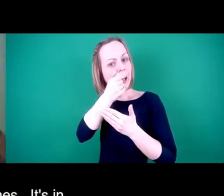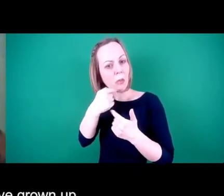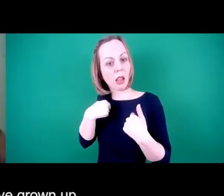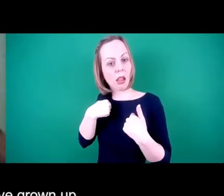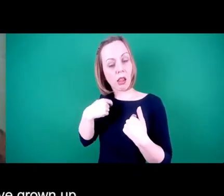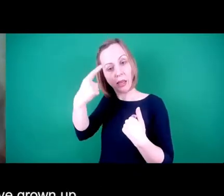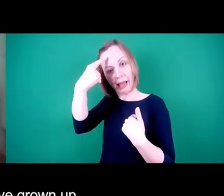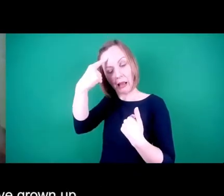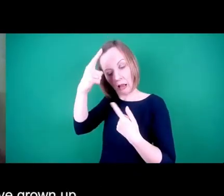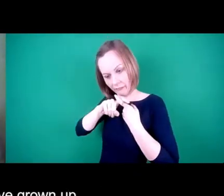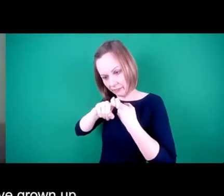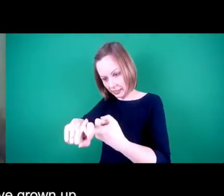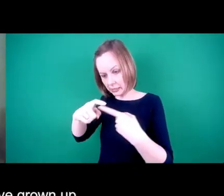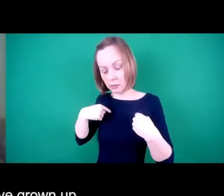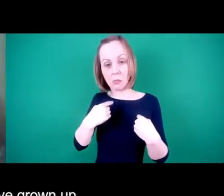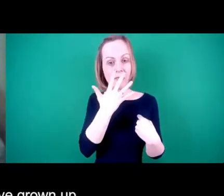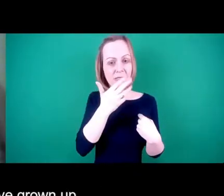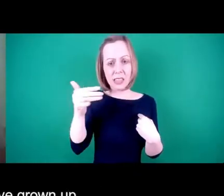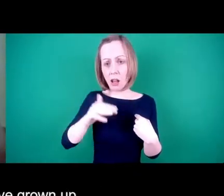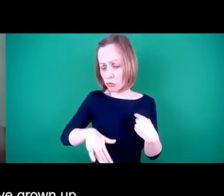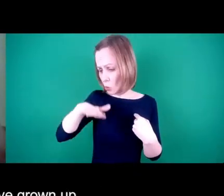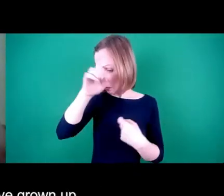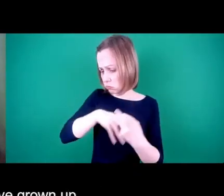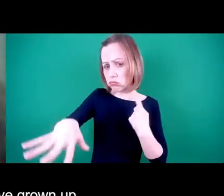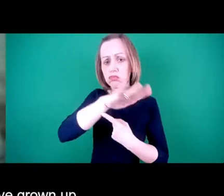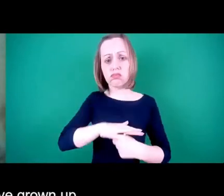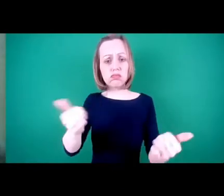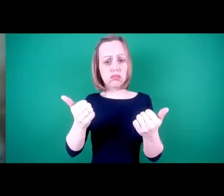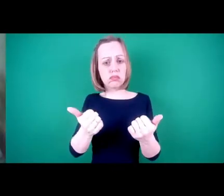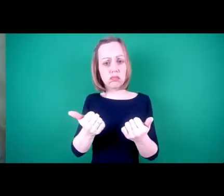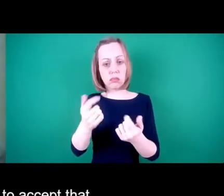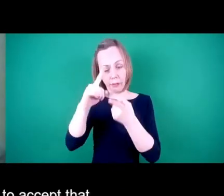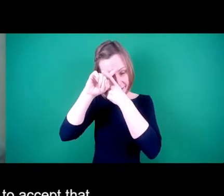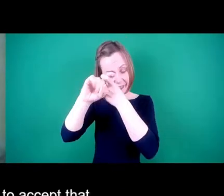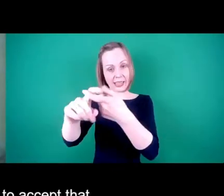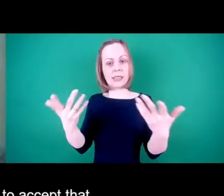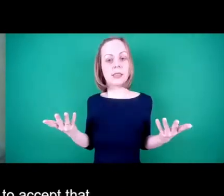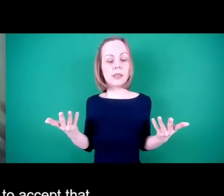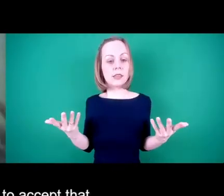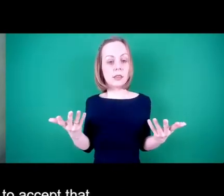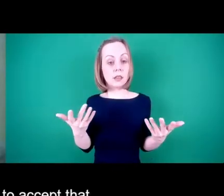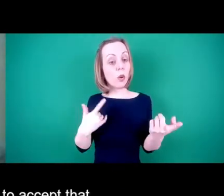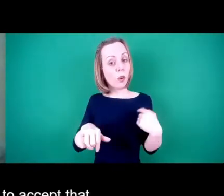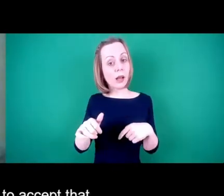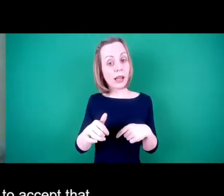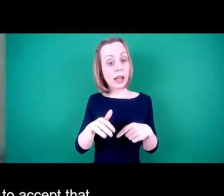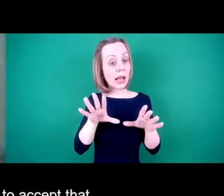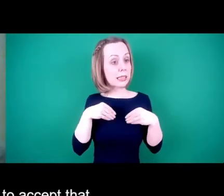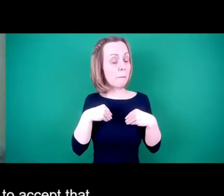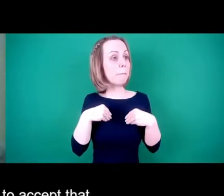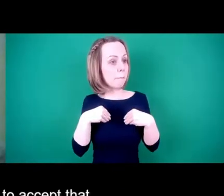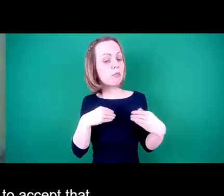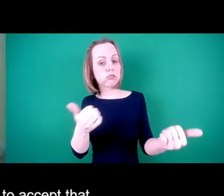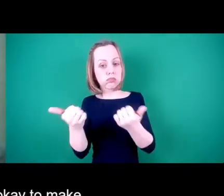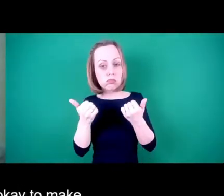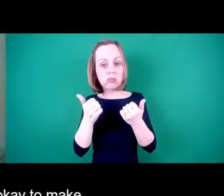59 years old and I've grown up in that world. It's in here. So we need to accept that we need an open environment where it's